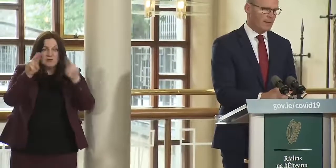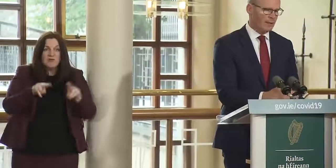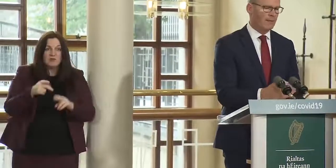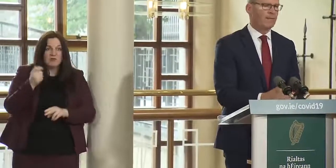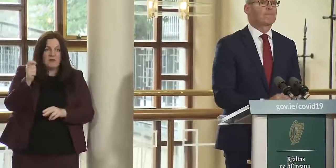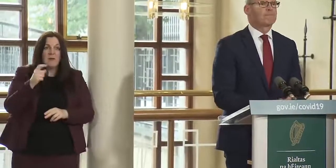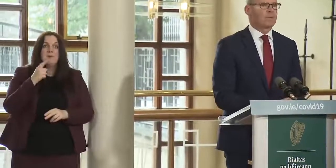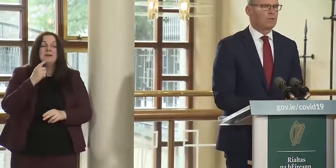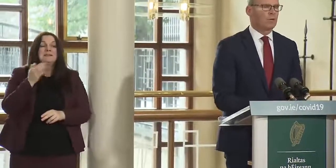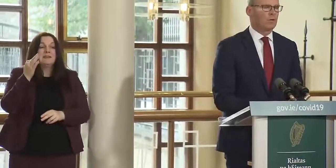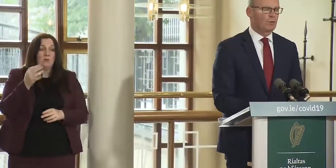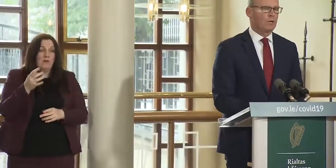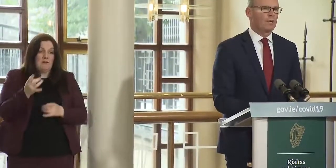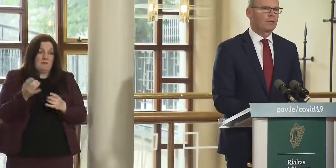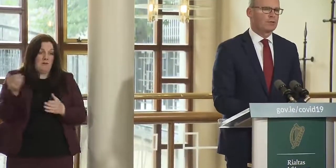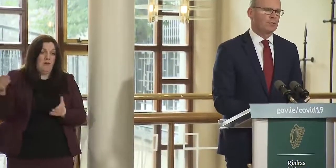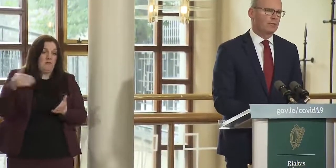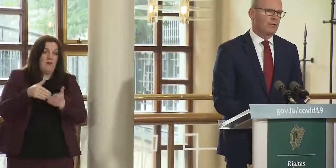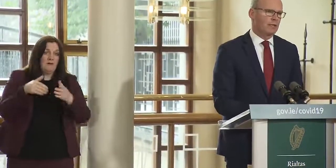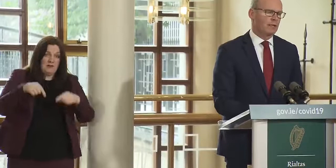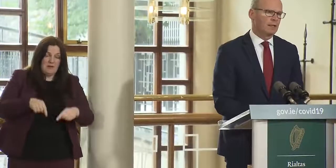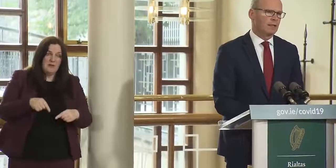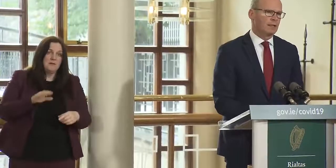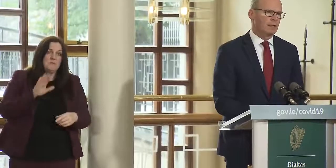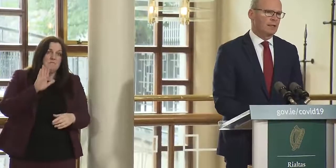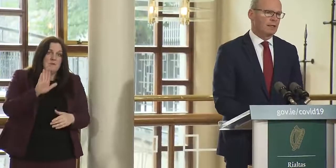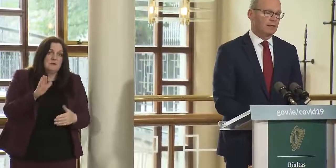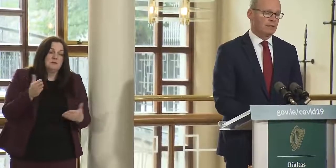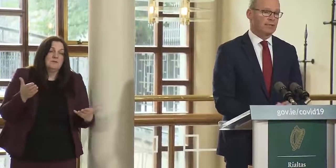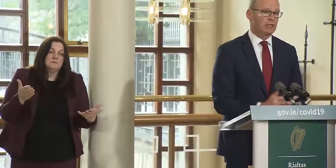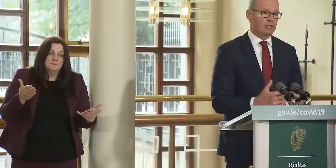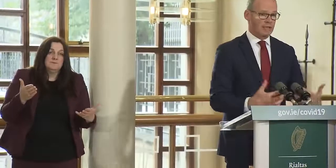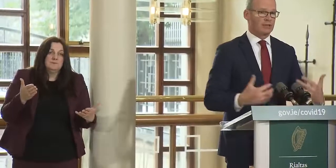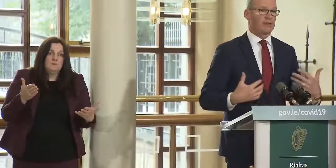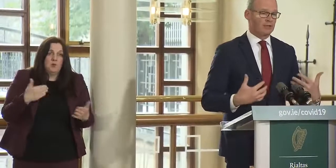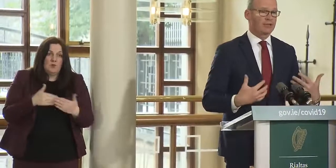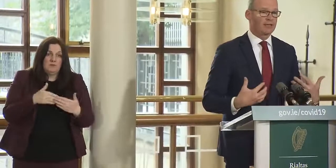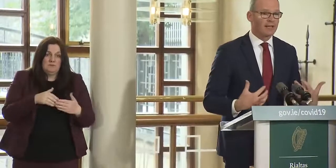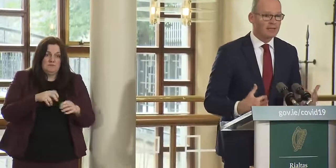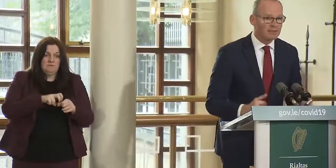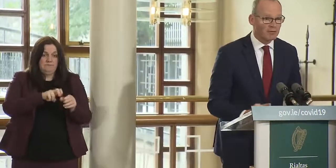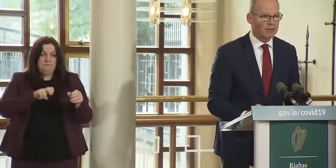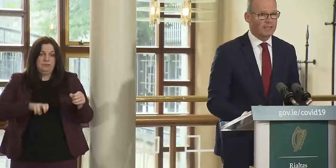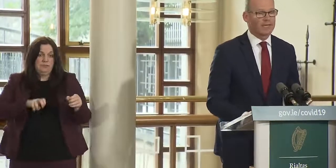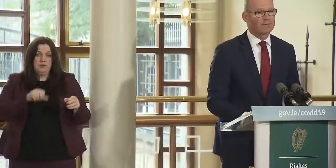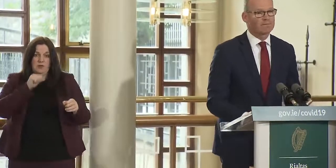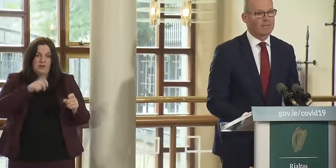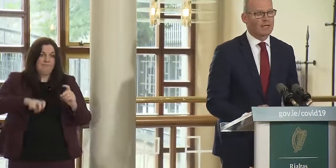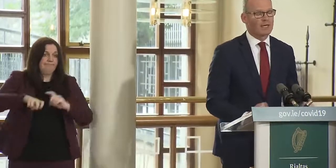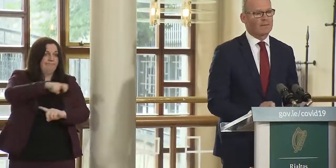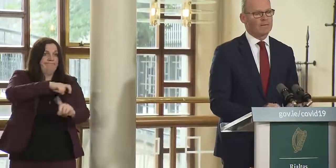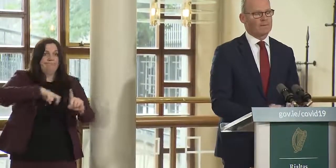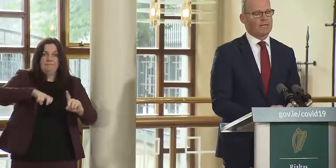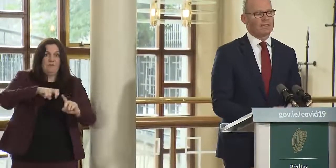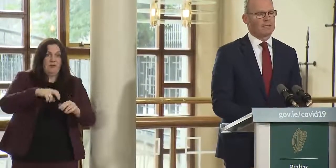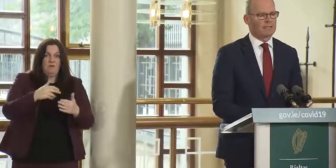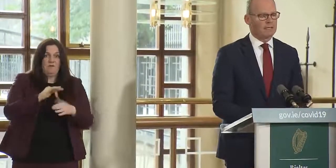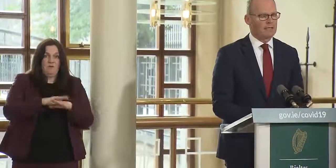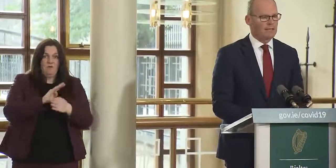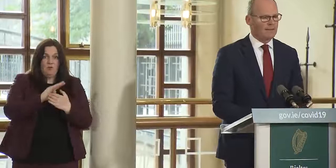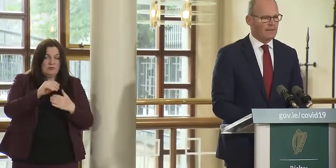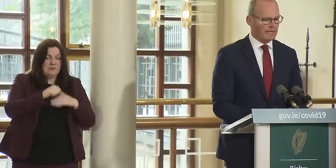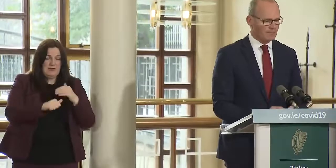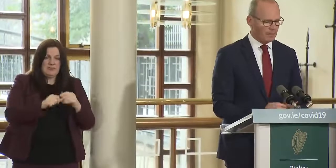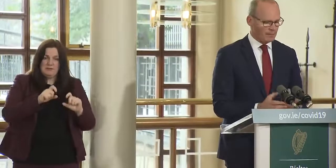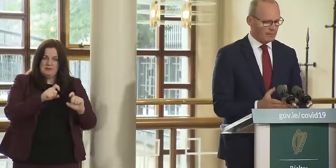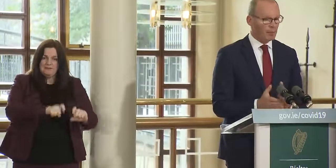if you come here you are required to uh to essentially take yourself out of circulation for 14 days um and